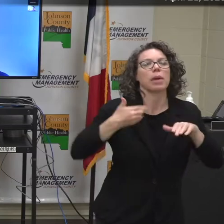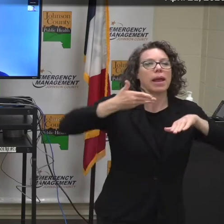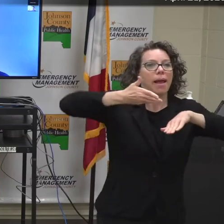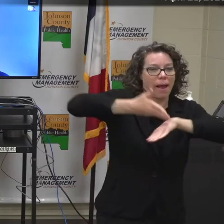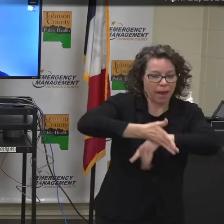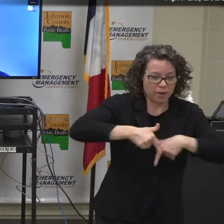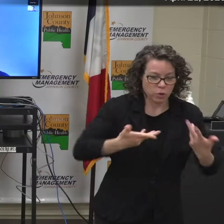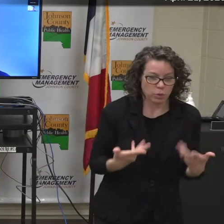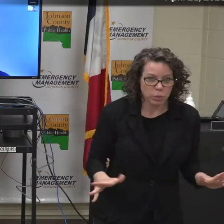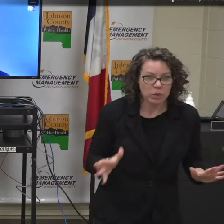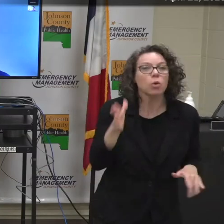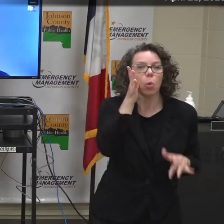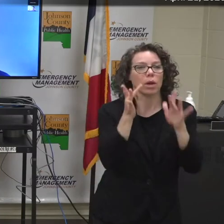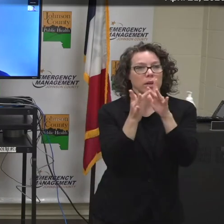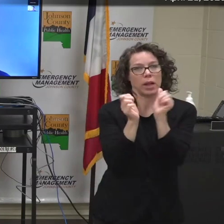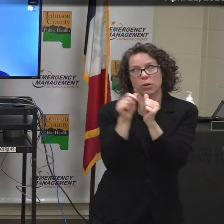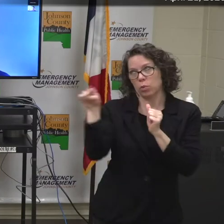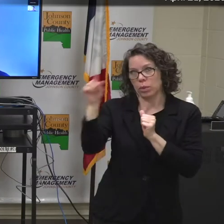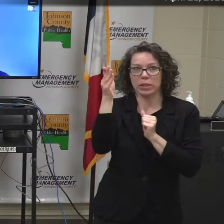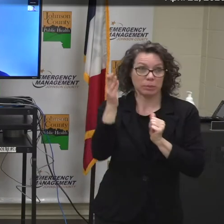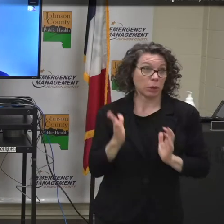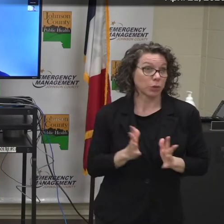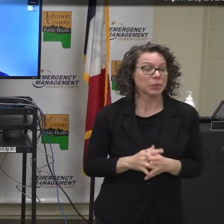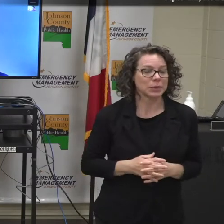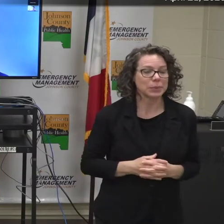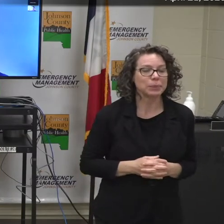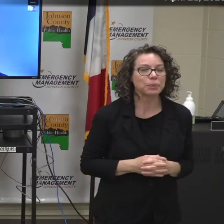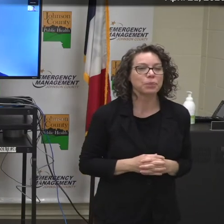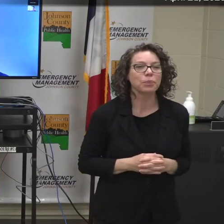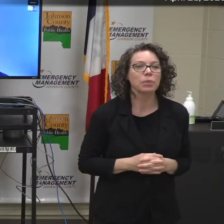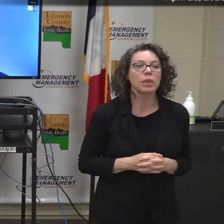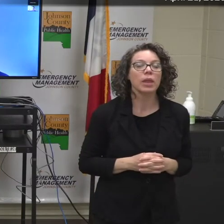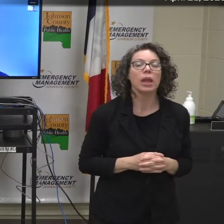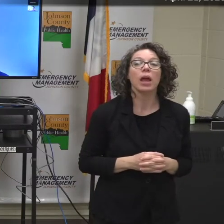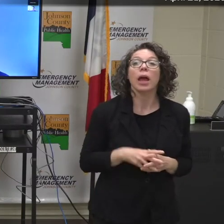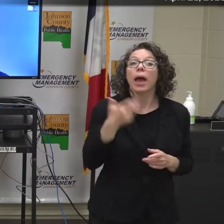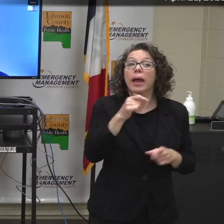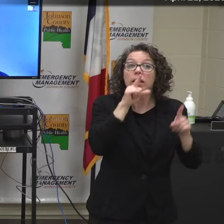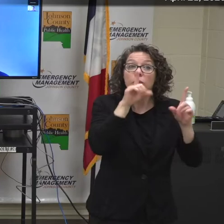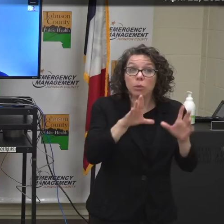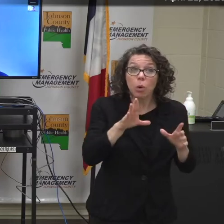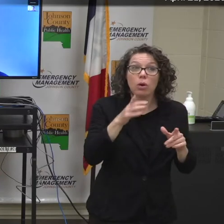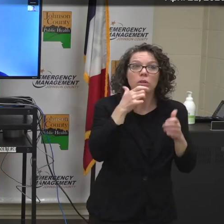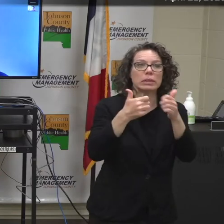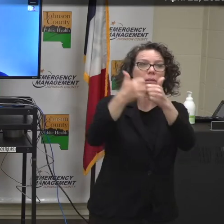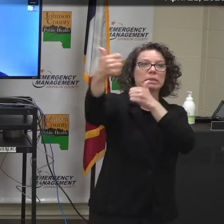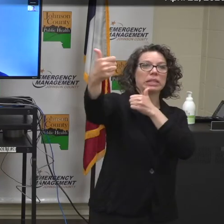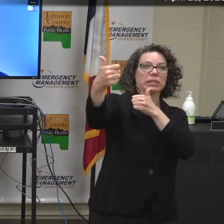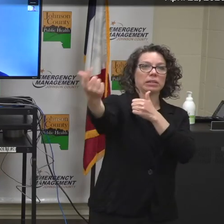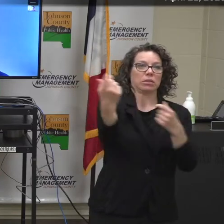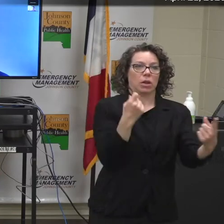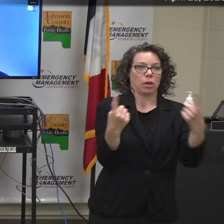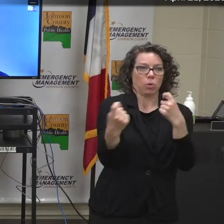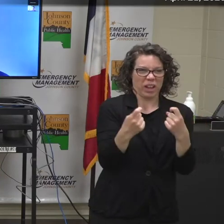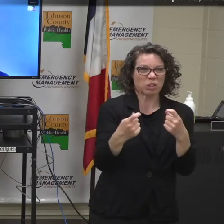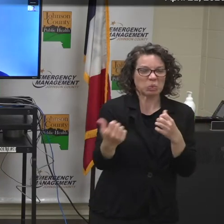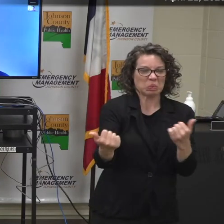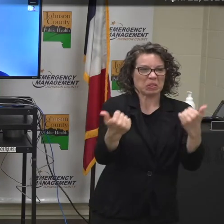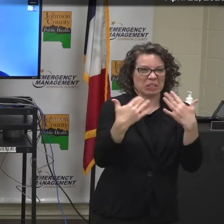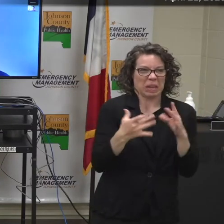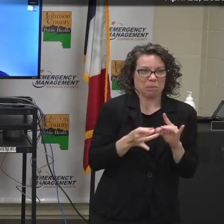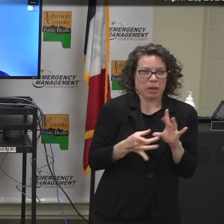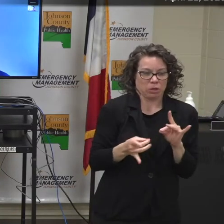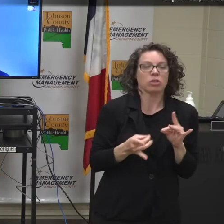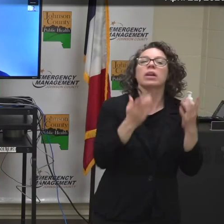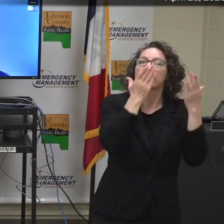the press conference and we'll connect you. We are taking questions from reporters virtually. Thank you for your patience and your